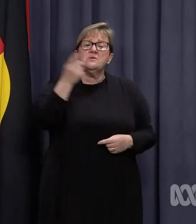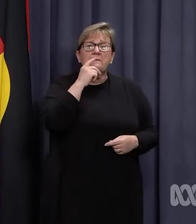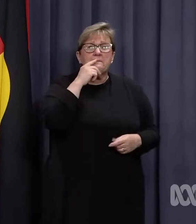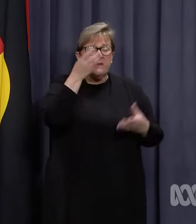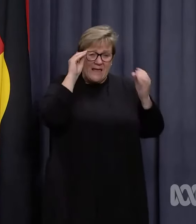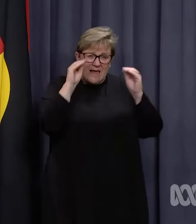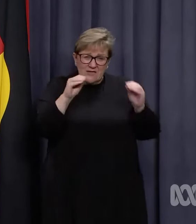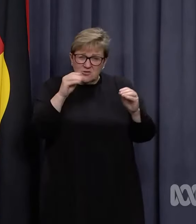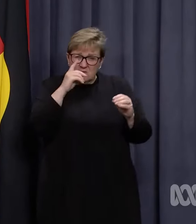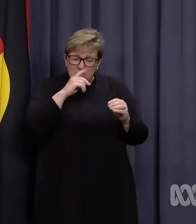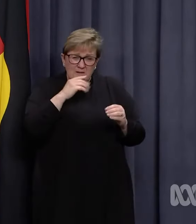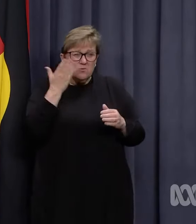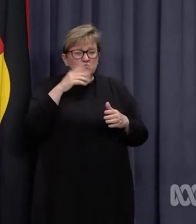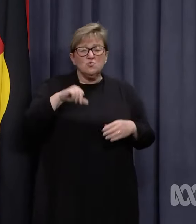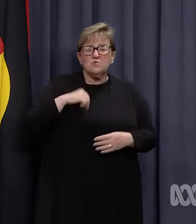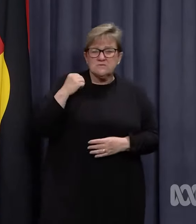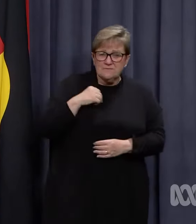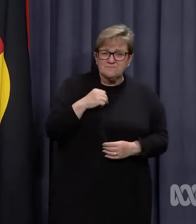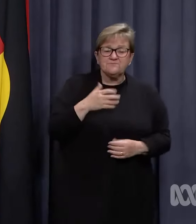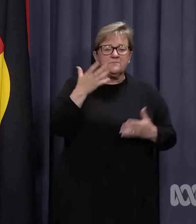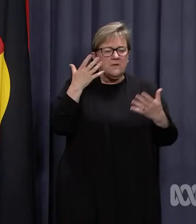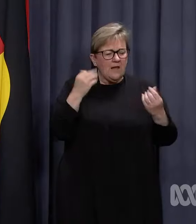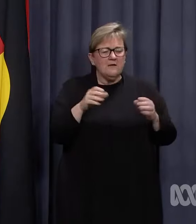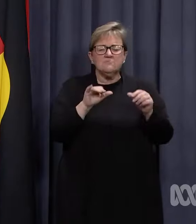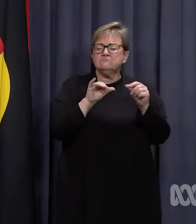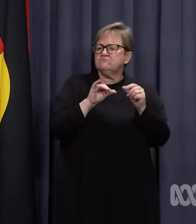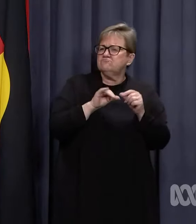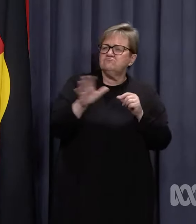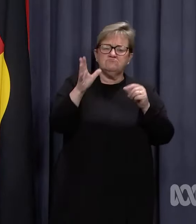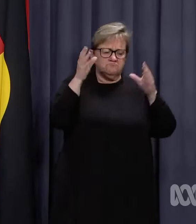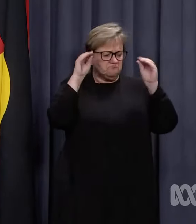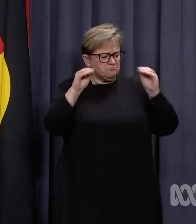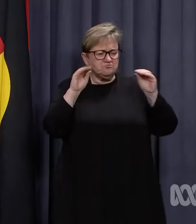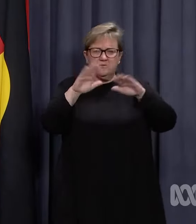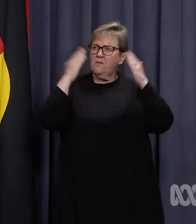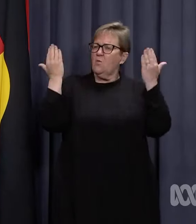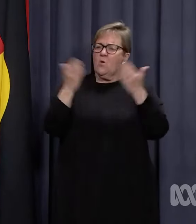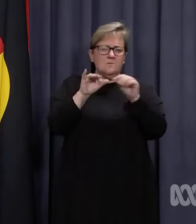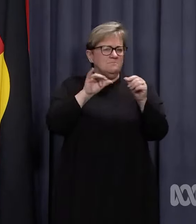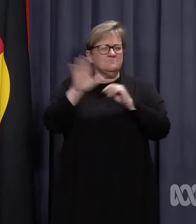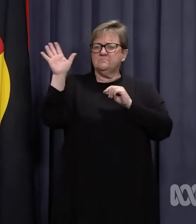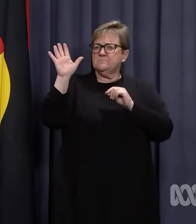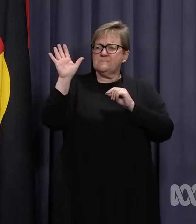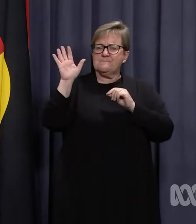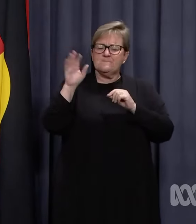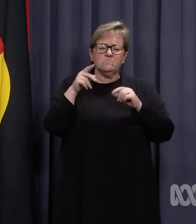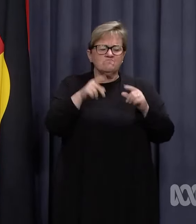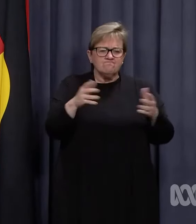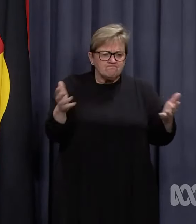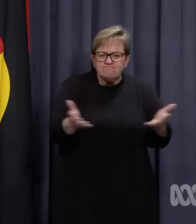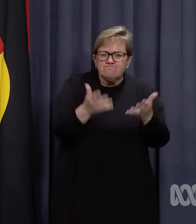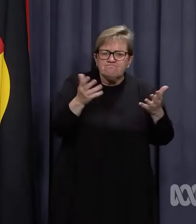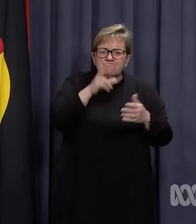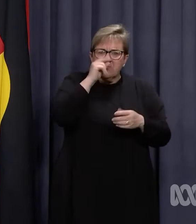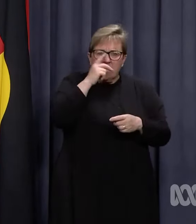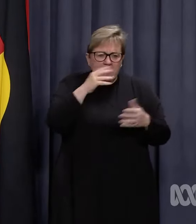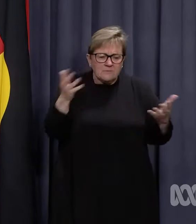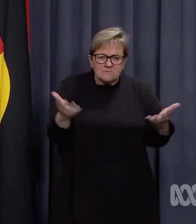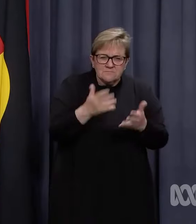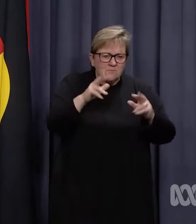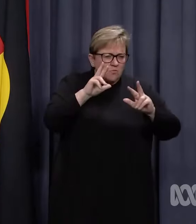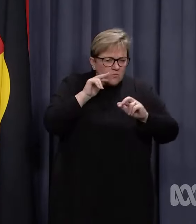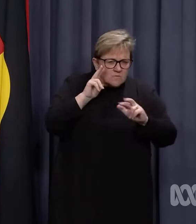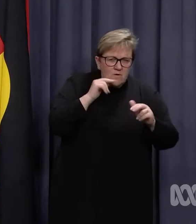educators and school staff deliver world-class education. They infuse the young people in their care